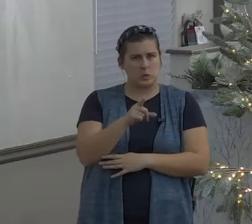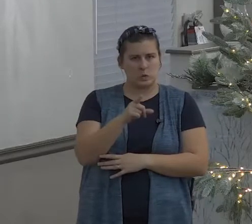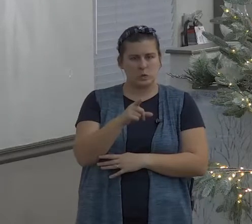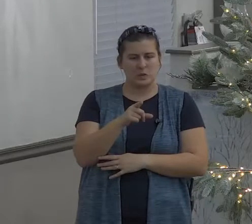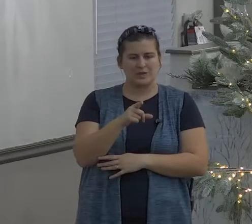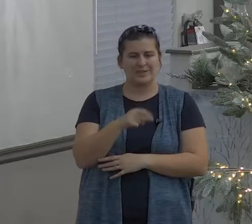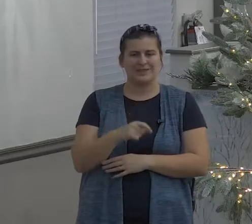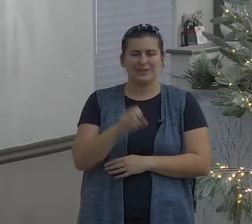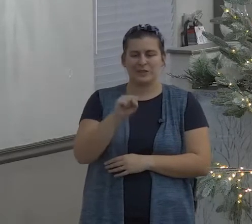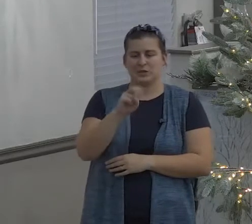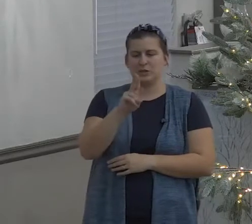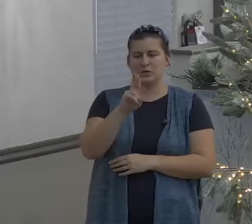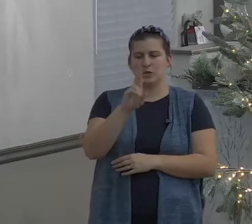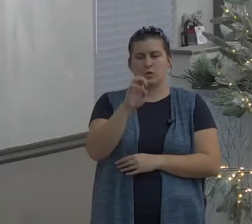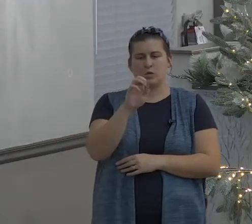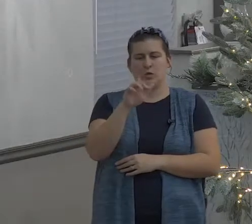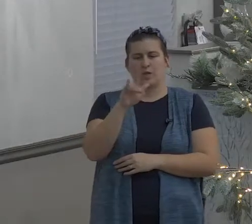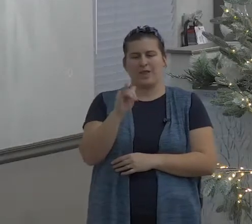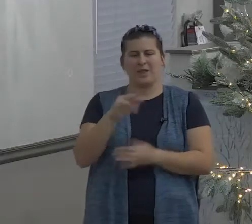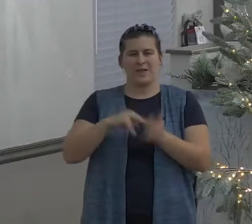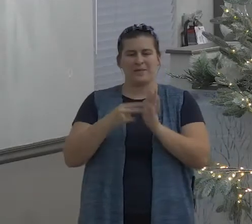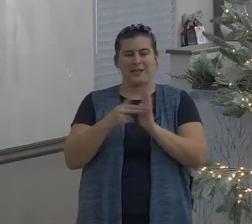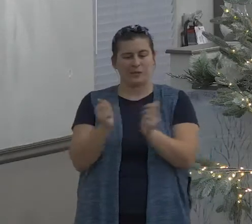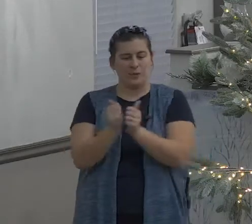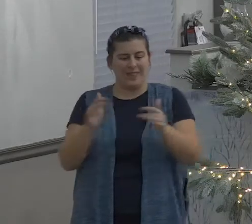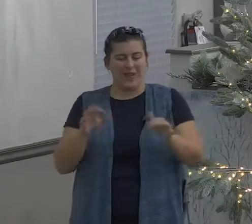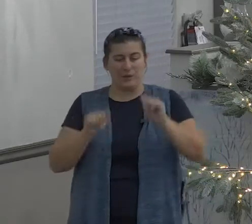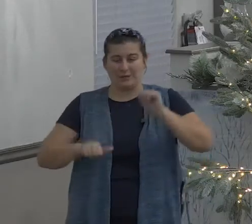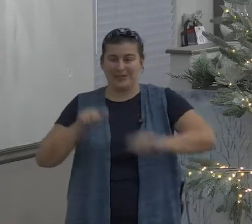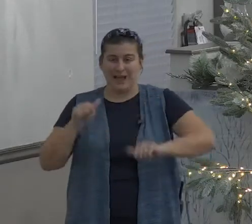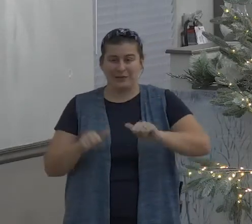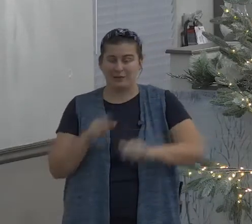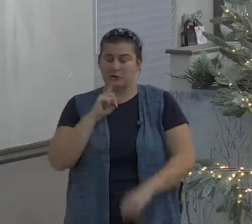surely goodness and mercy shall follow me all the days of my life